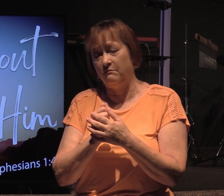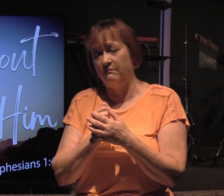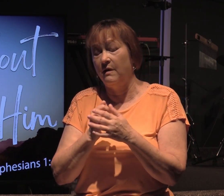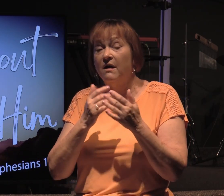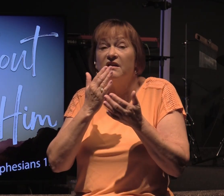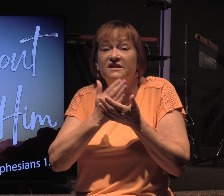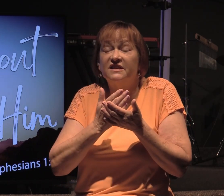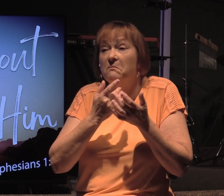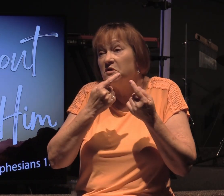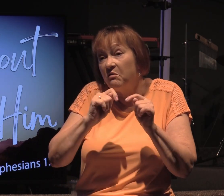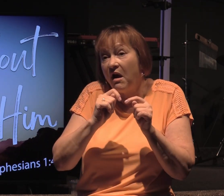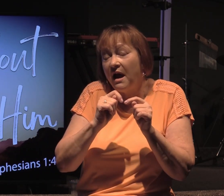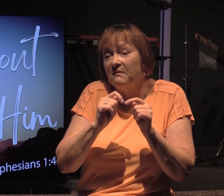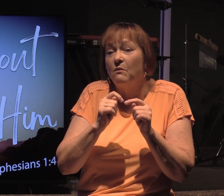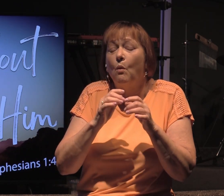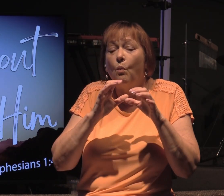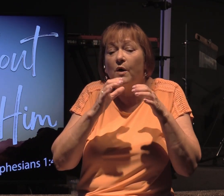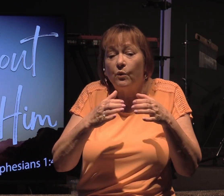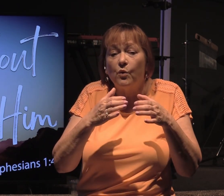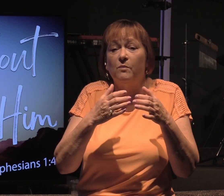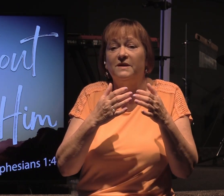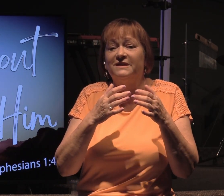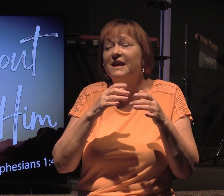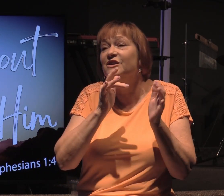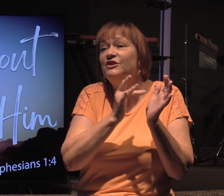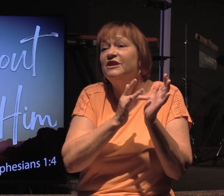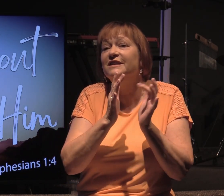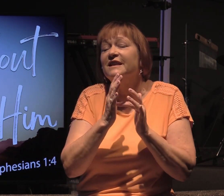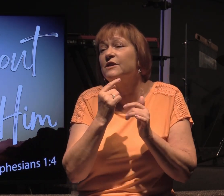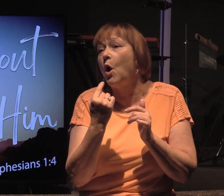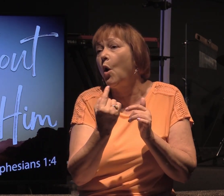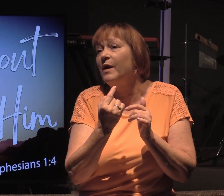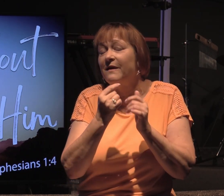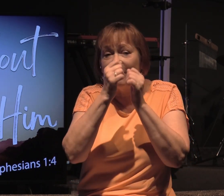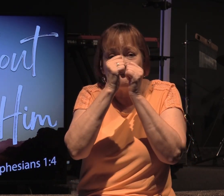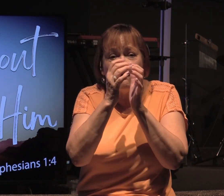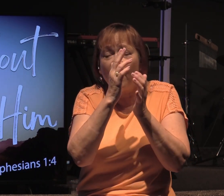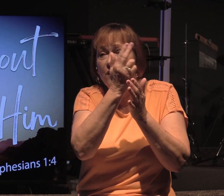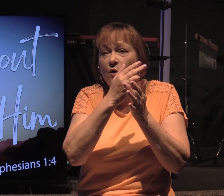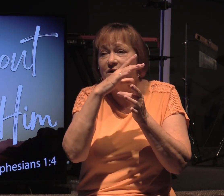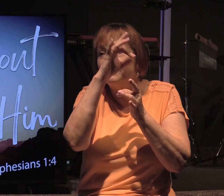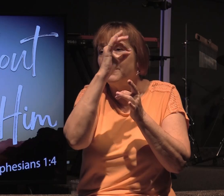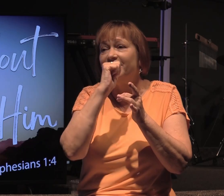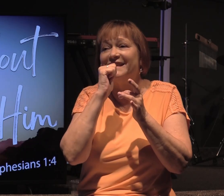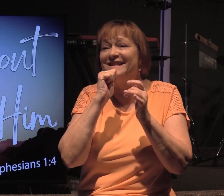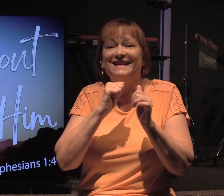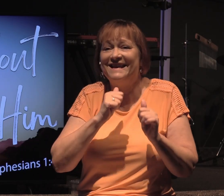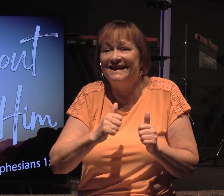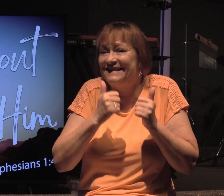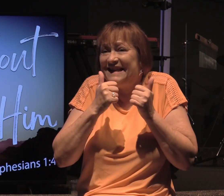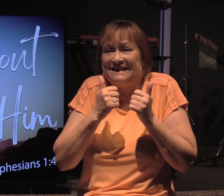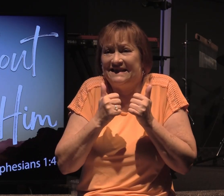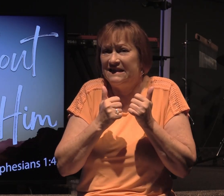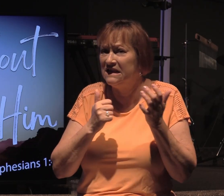One particular group is Jesus only. That the Father, the Holy Spirit doesn't even exist.